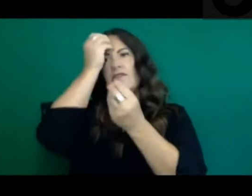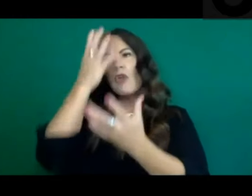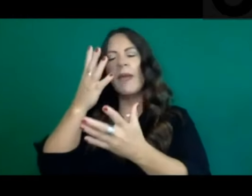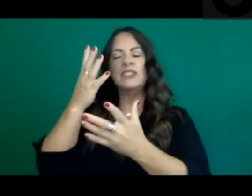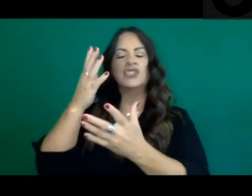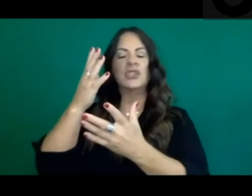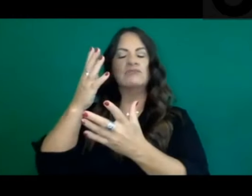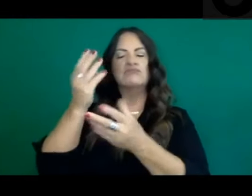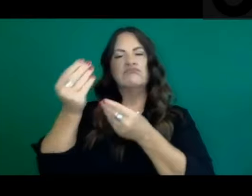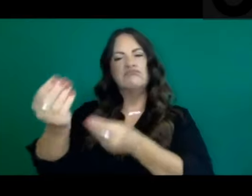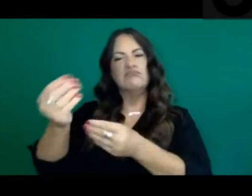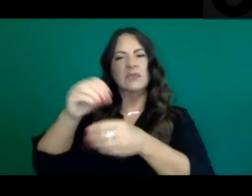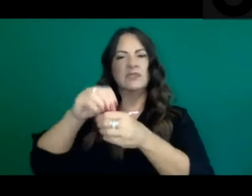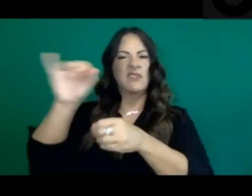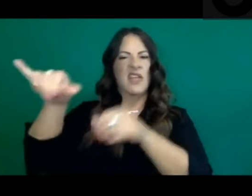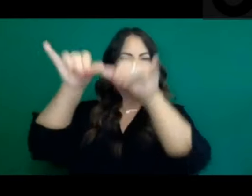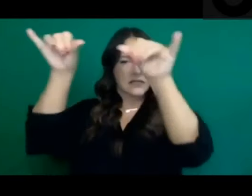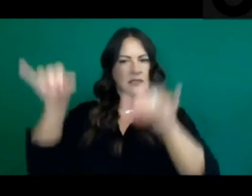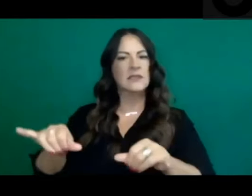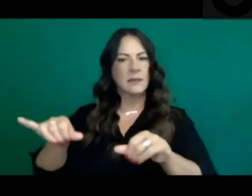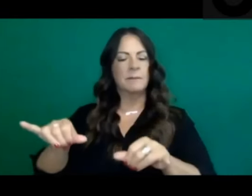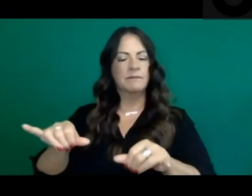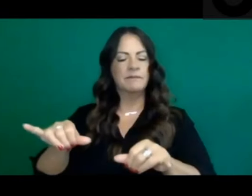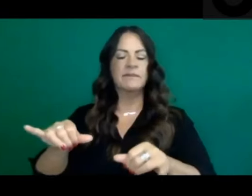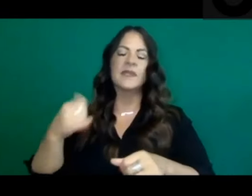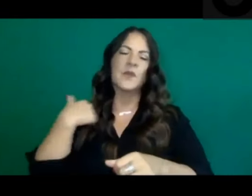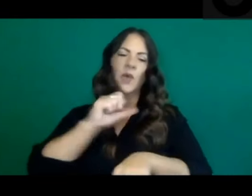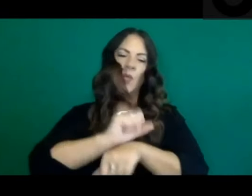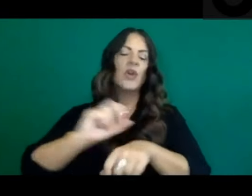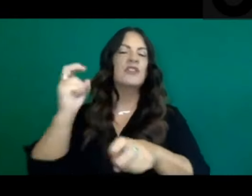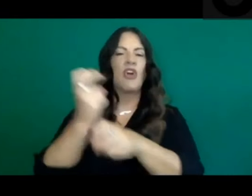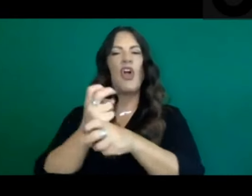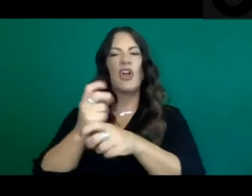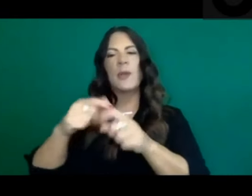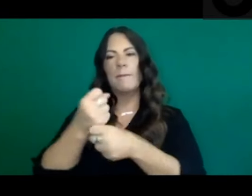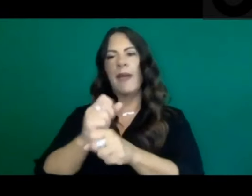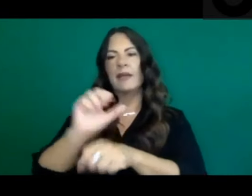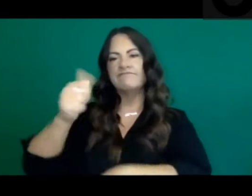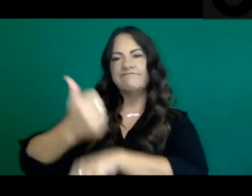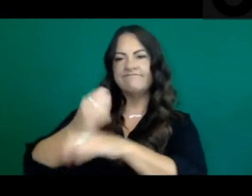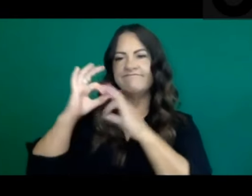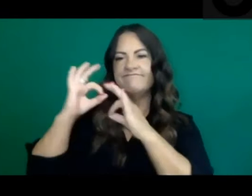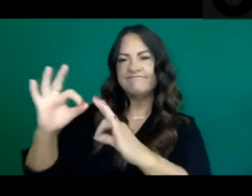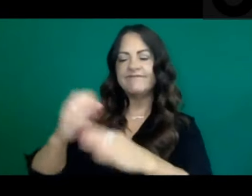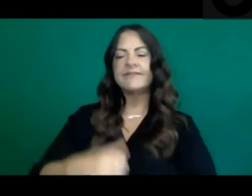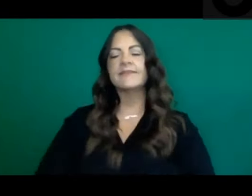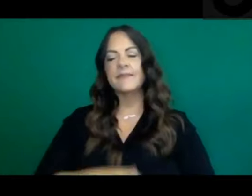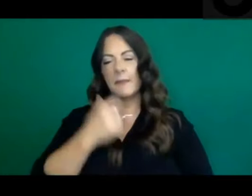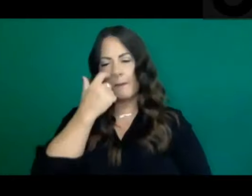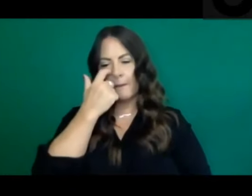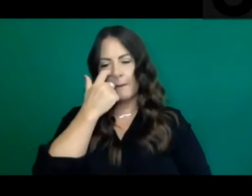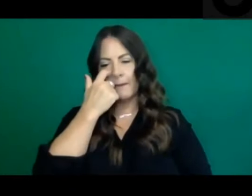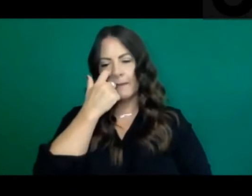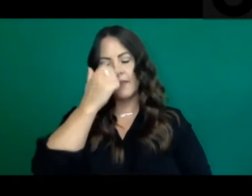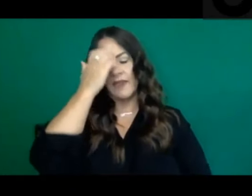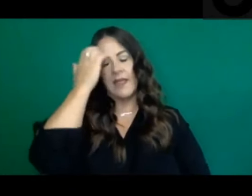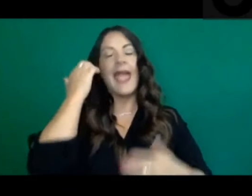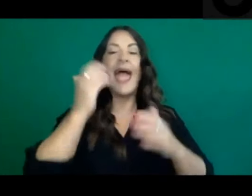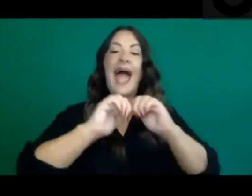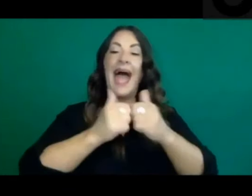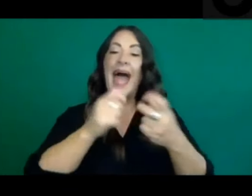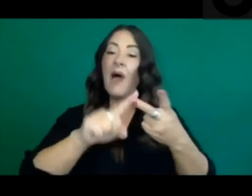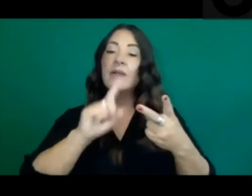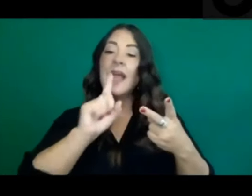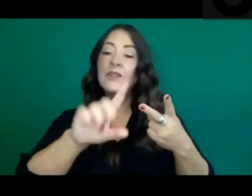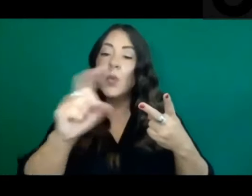the state is working hard and quickly to put in place. With regards to what it means to come off the data monitoring list,